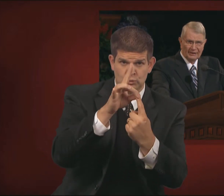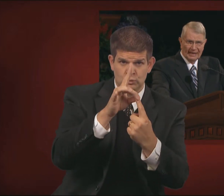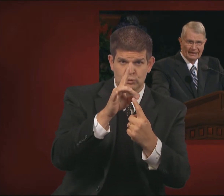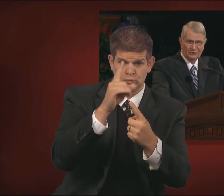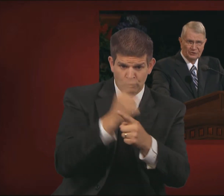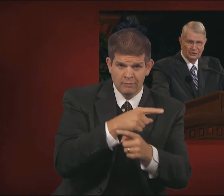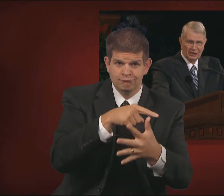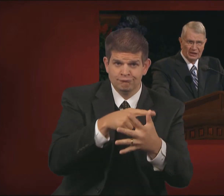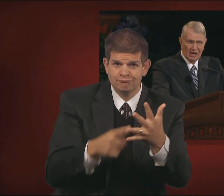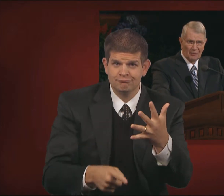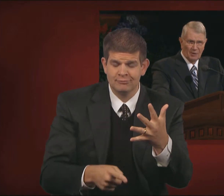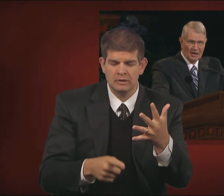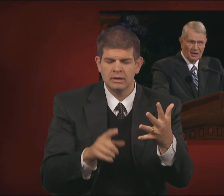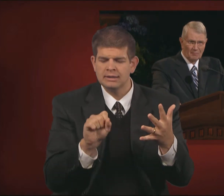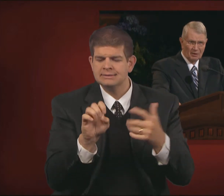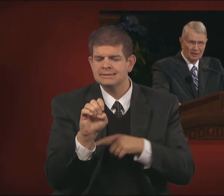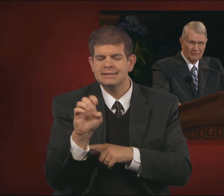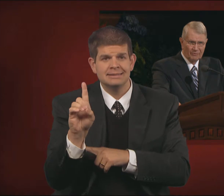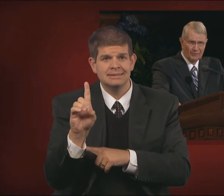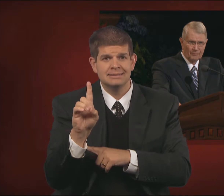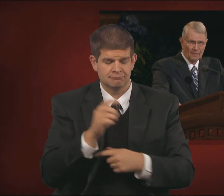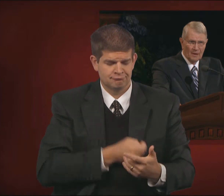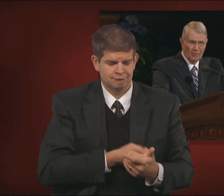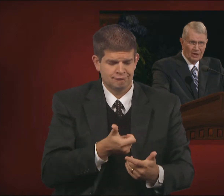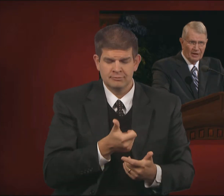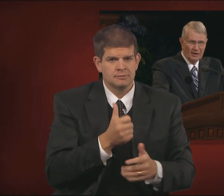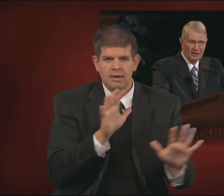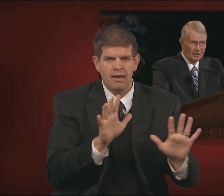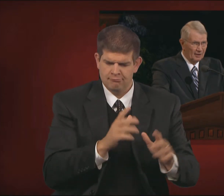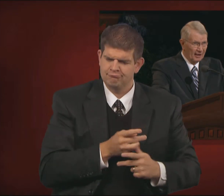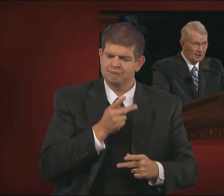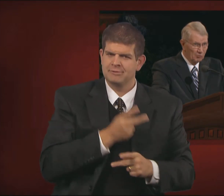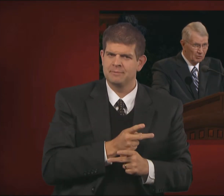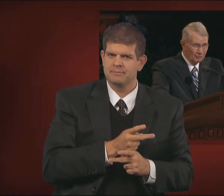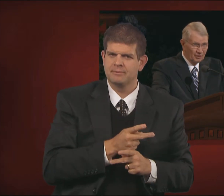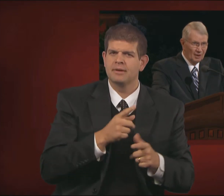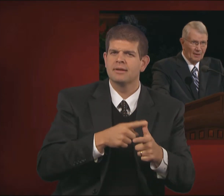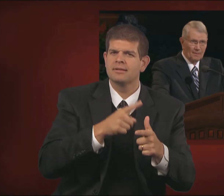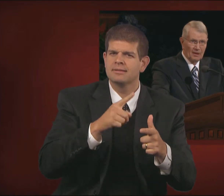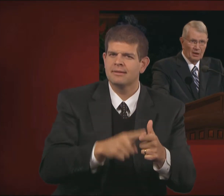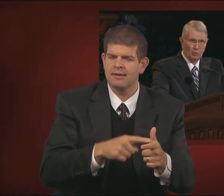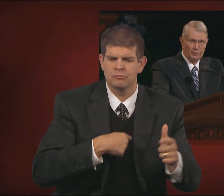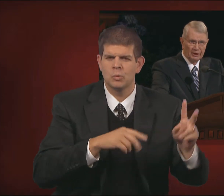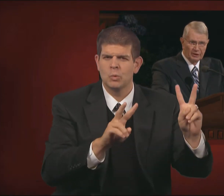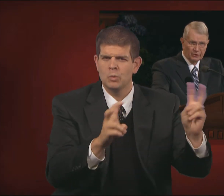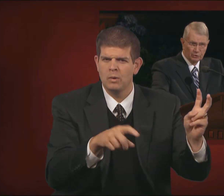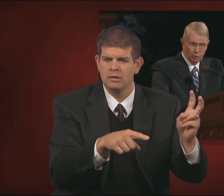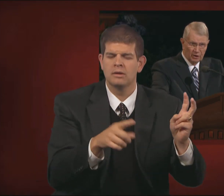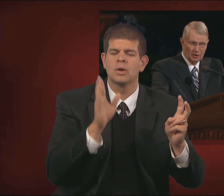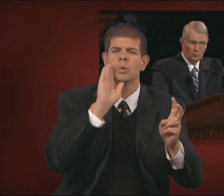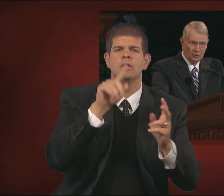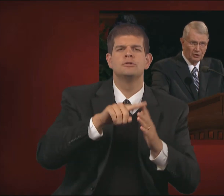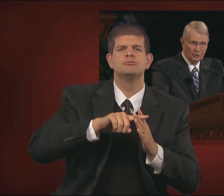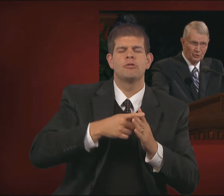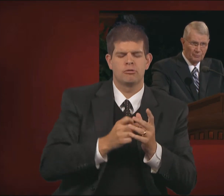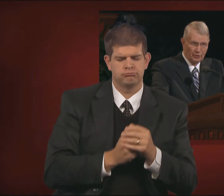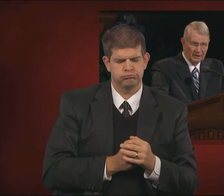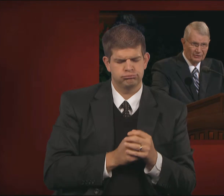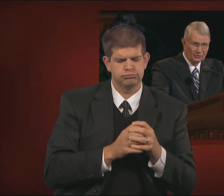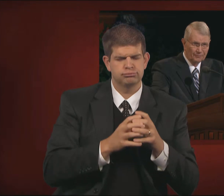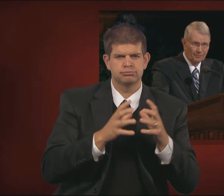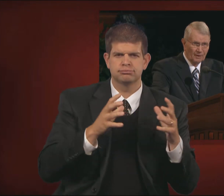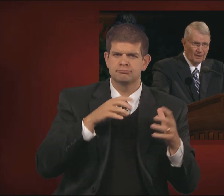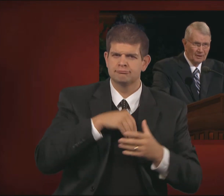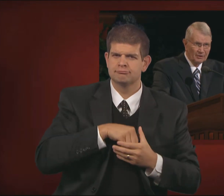do not cast the seed out by unbelief, then, and I quote, it will begin to swell within your